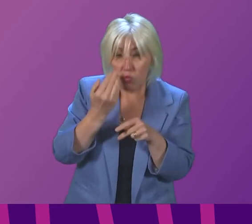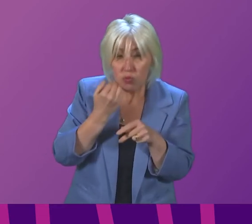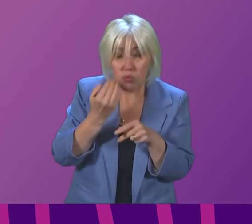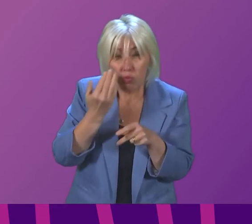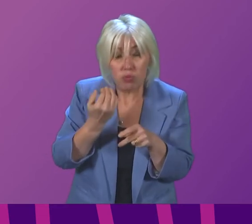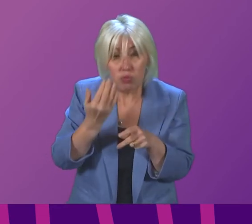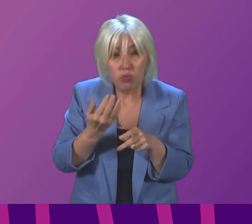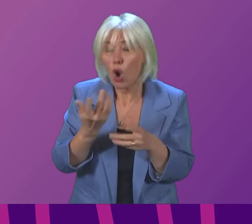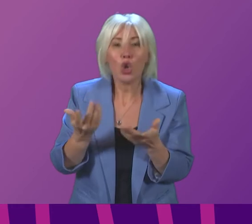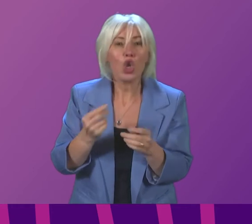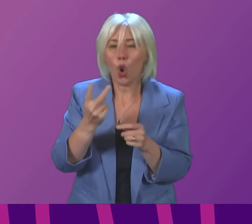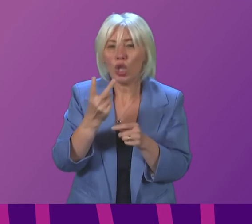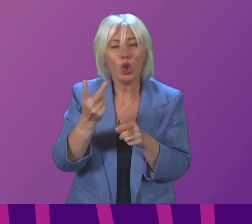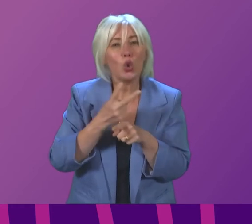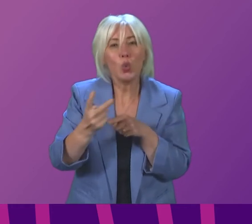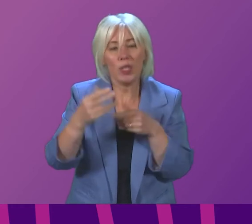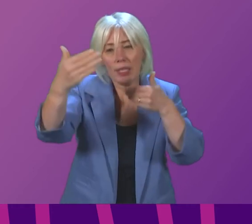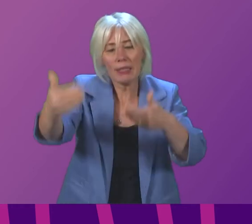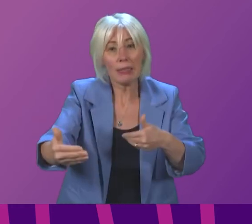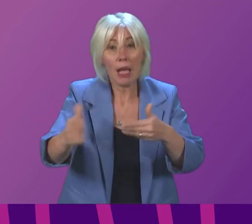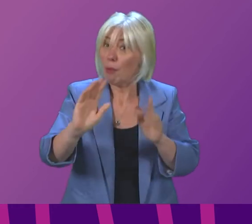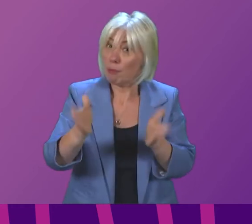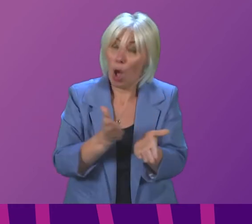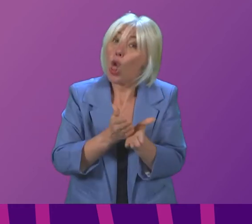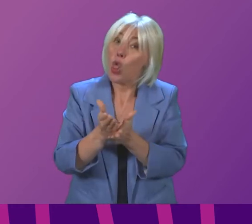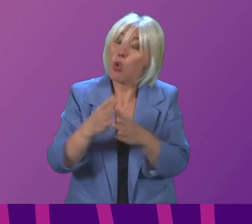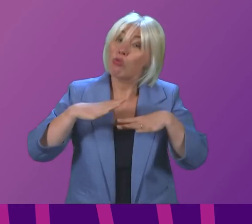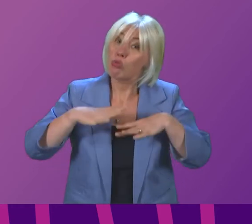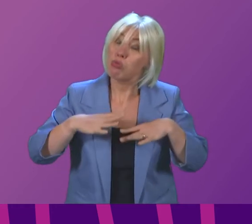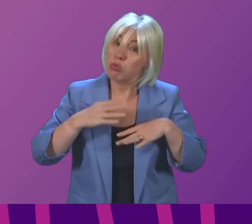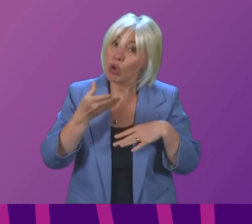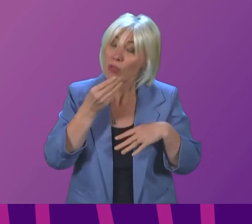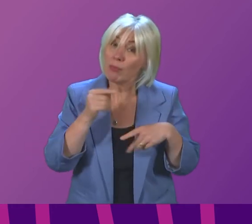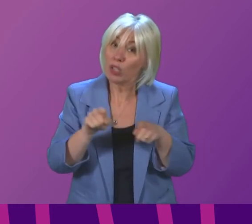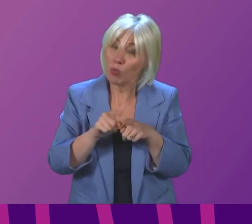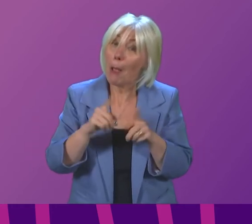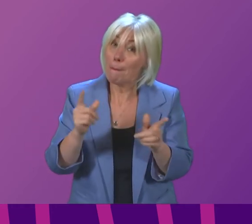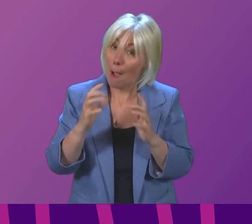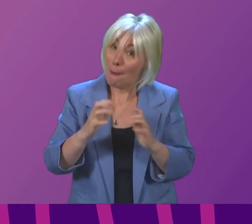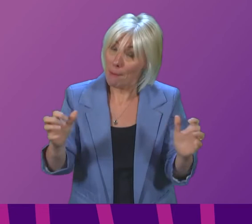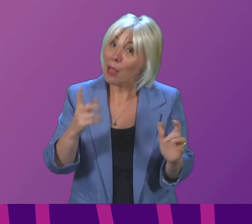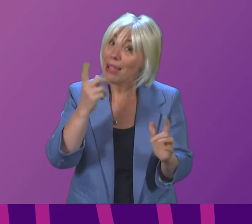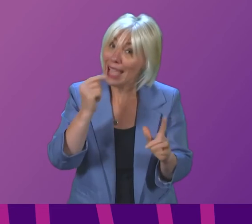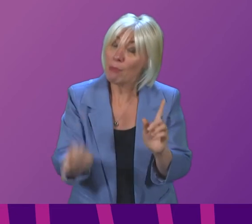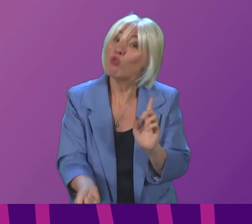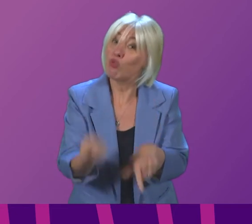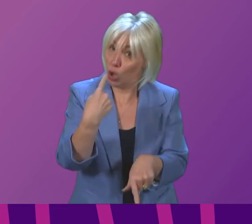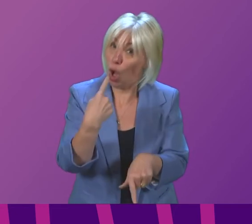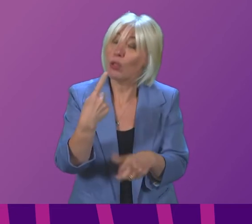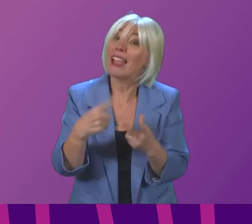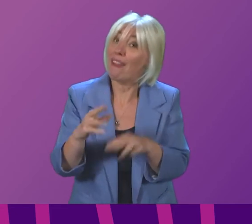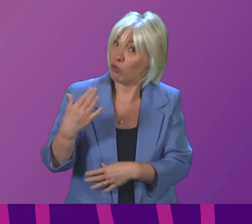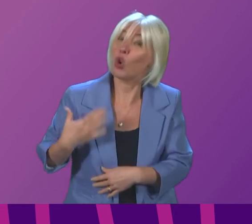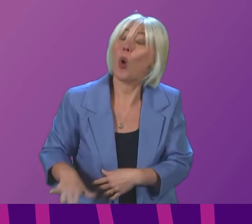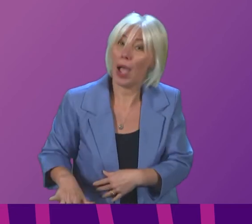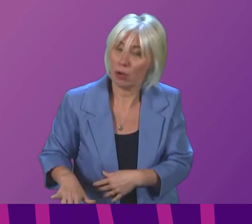just during the remaining two weeks of this term but also during the recess when Parliament can be recalled as required and we'll now move on to